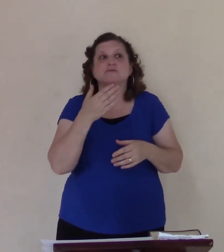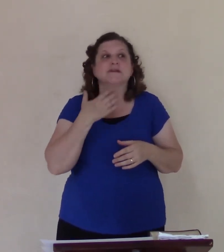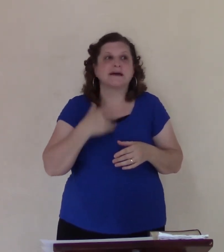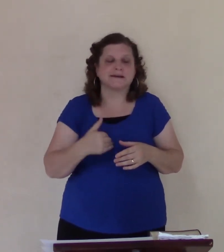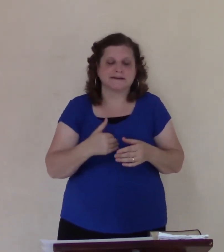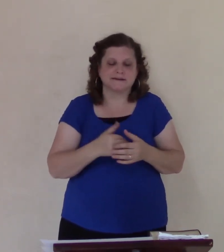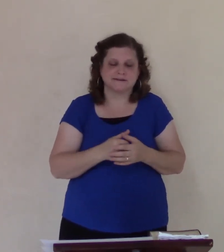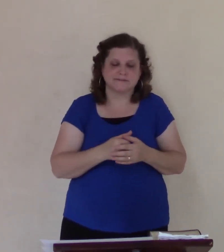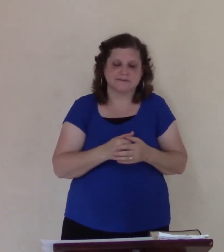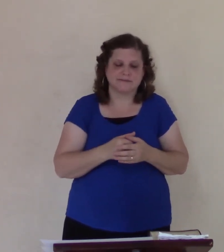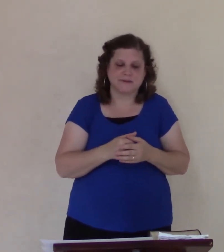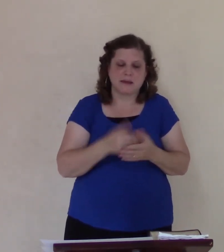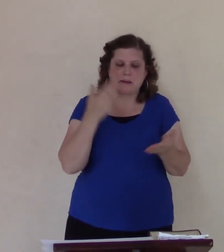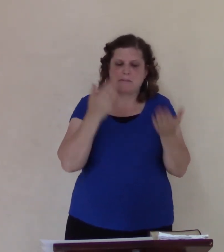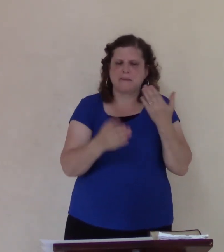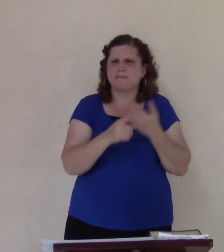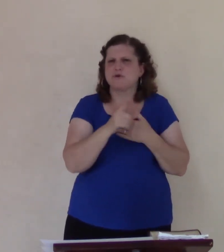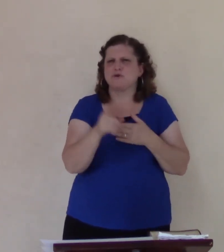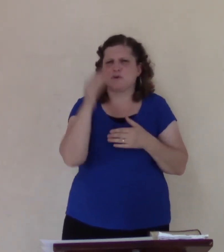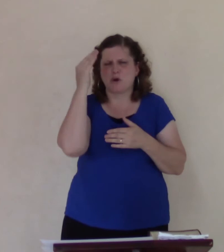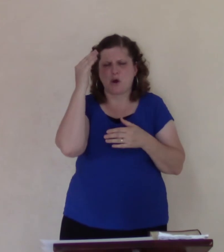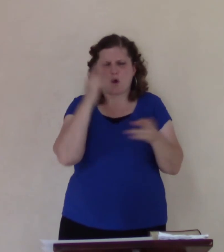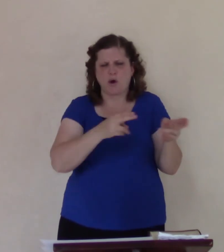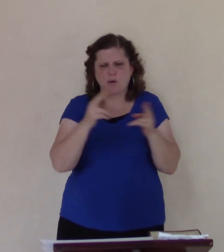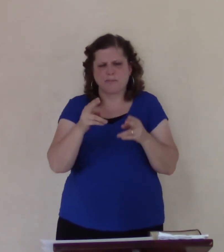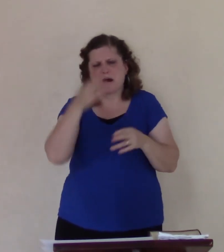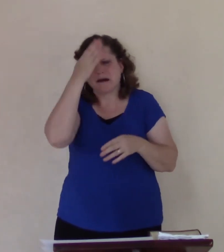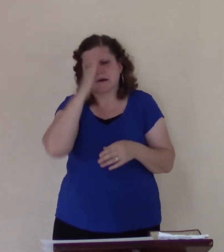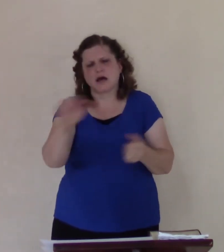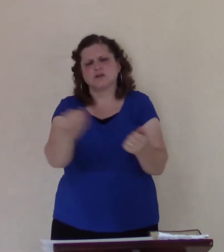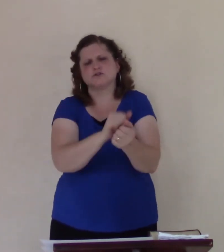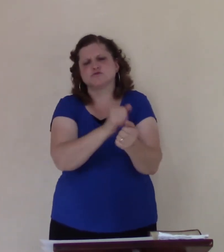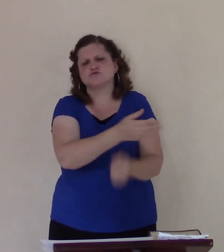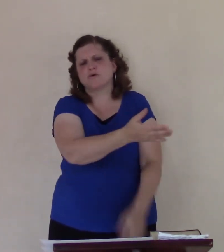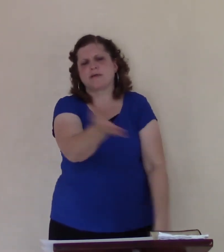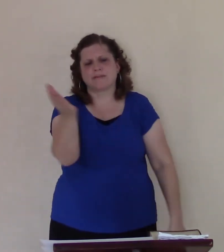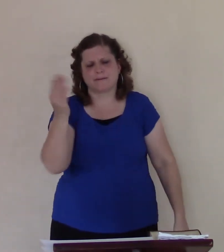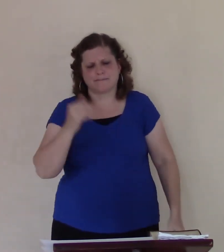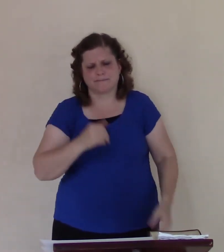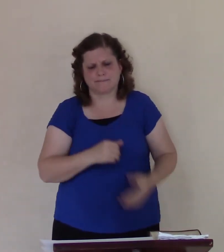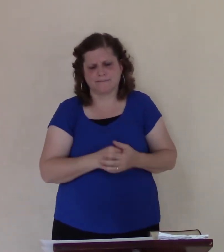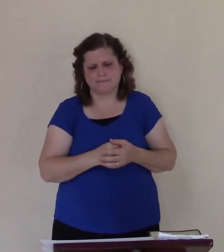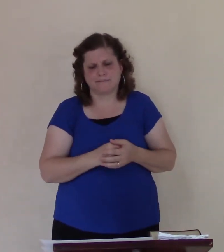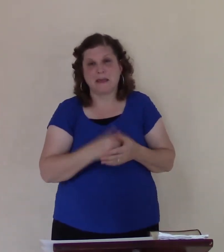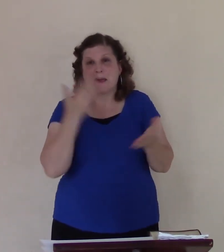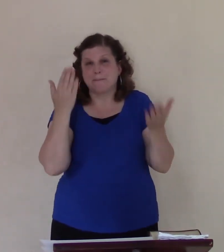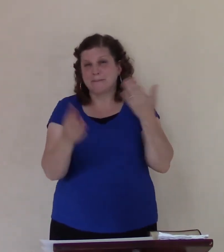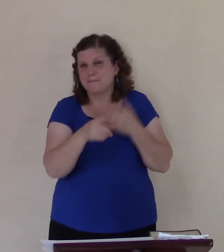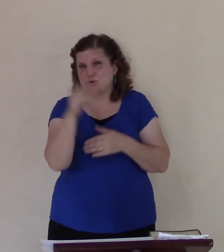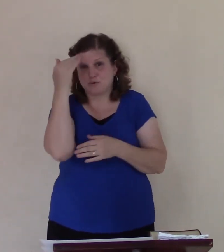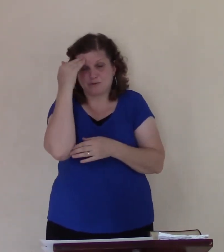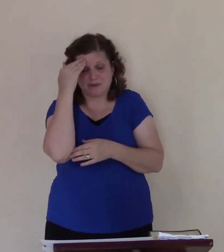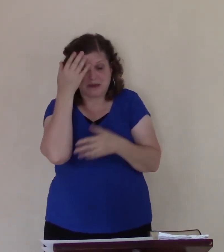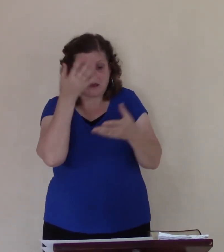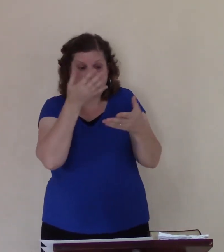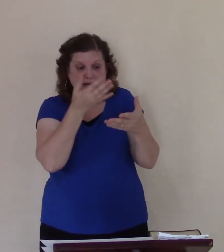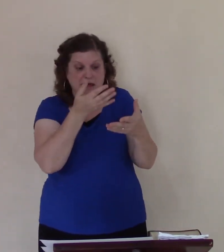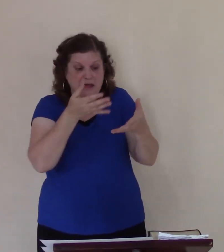And maybe you're hoping God will destroy them. Maybe you think this situation I live what is going